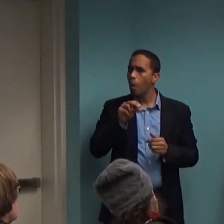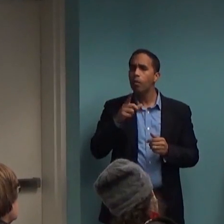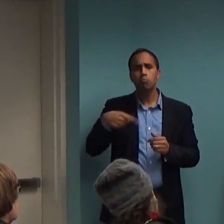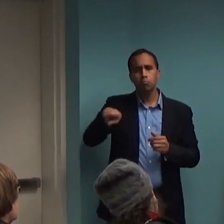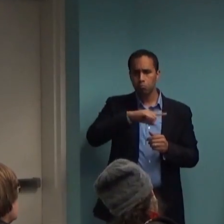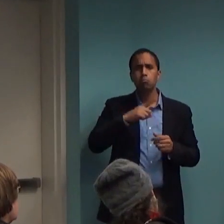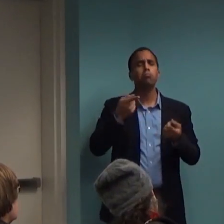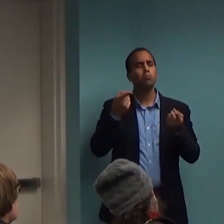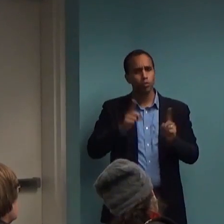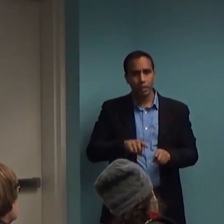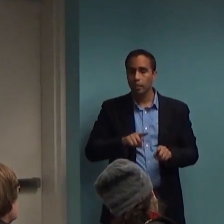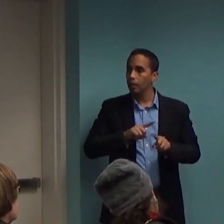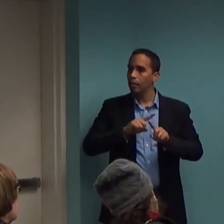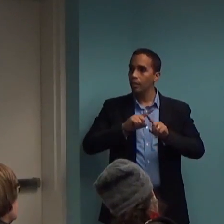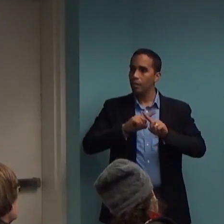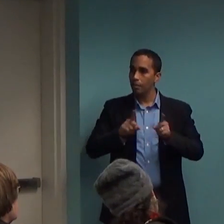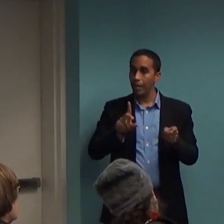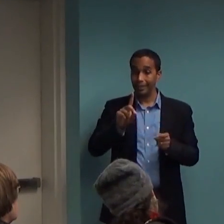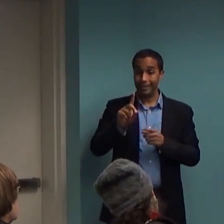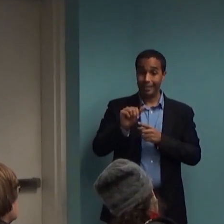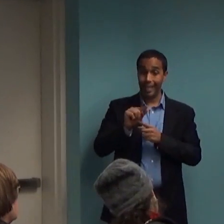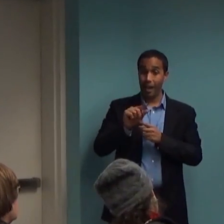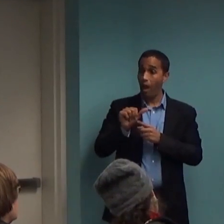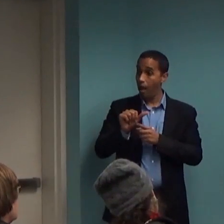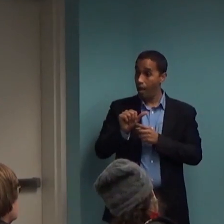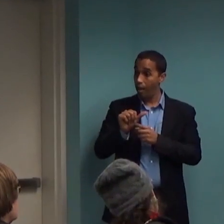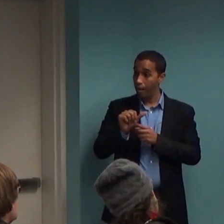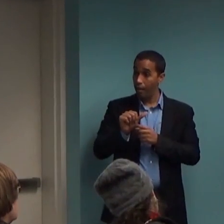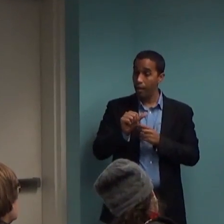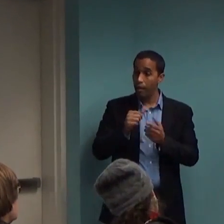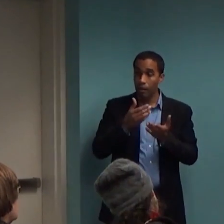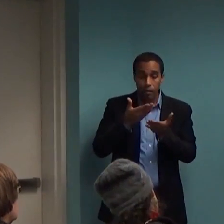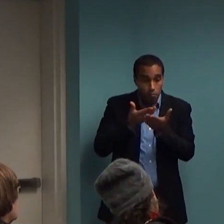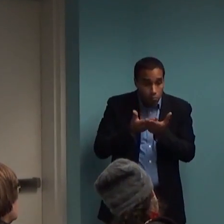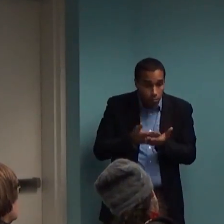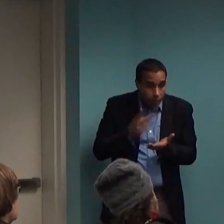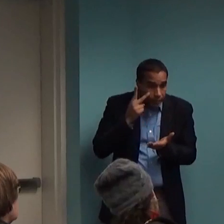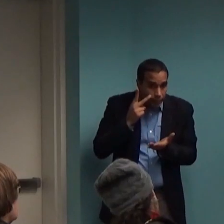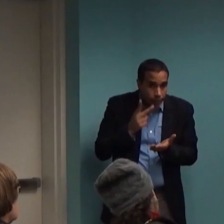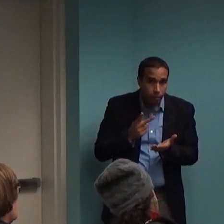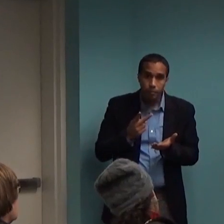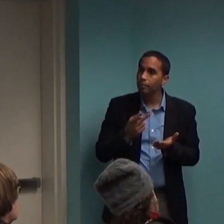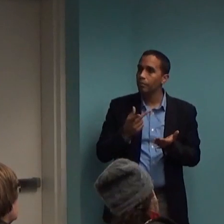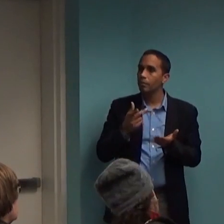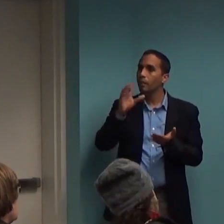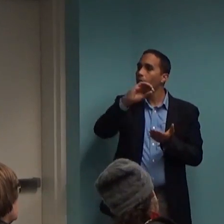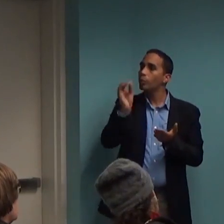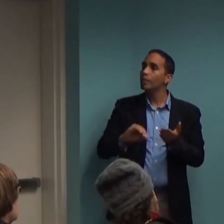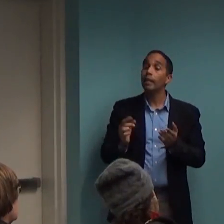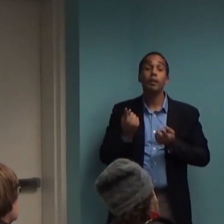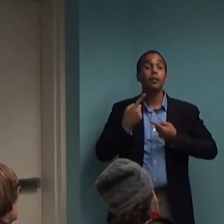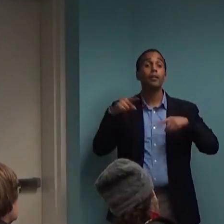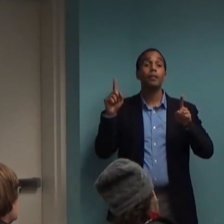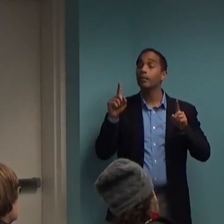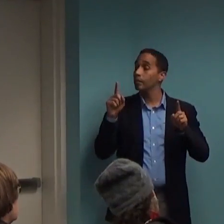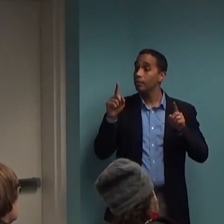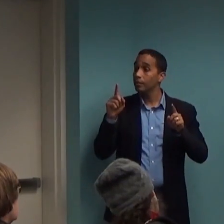When you look at the data on this, the proportion for which that effect is there, I think there's some disagreement in terms of how I read the data versus how